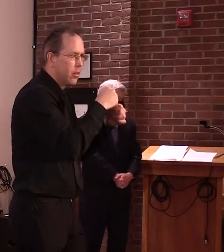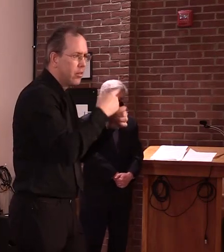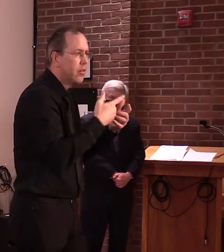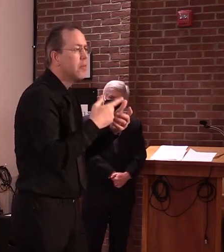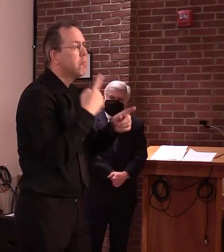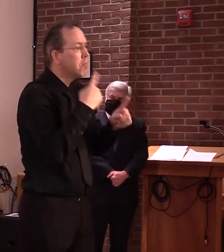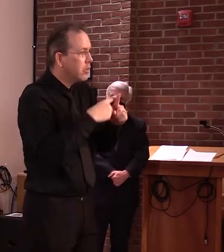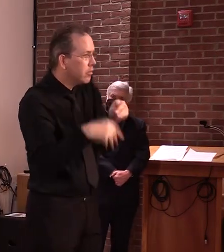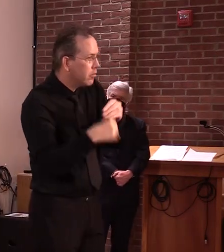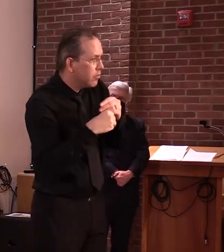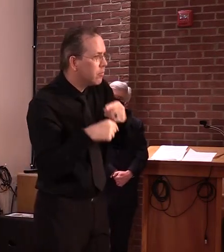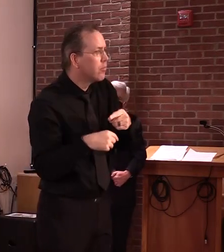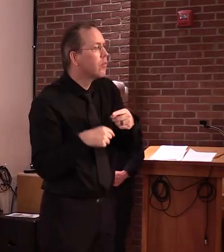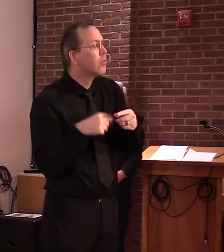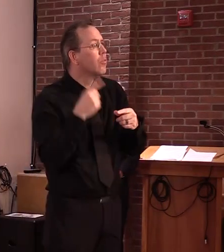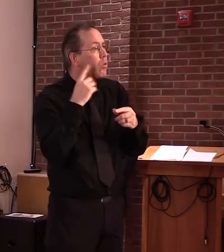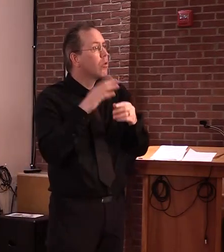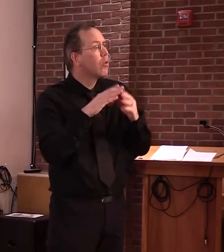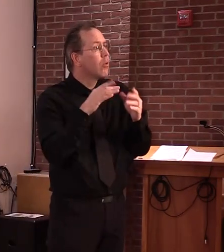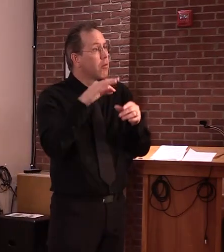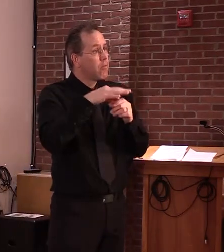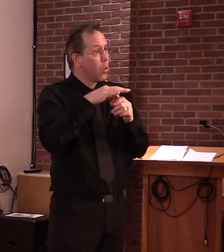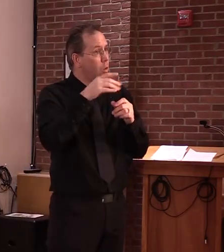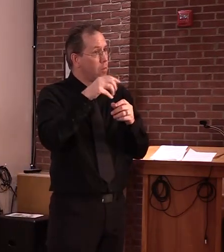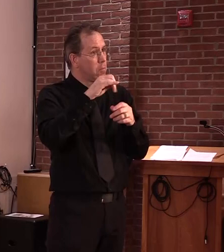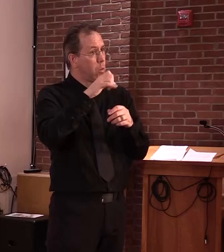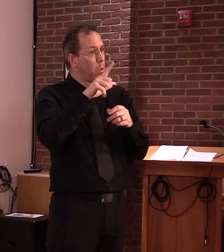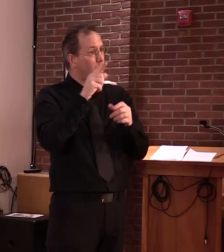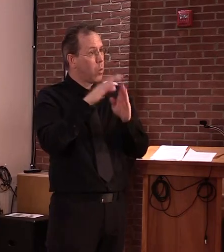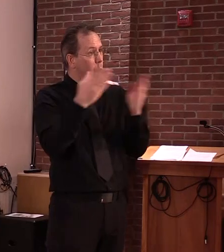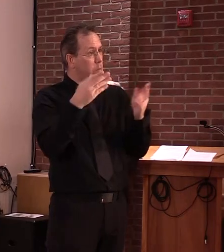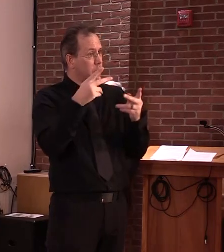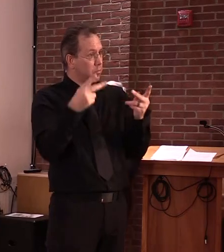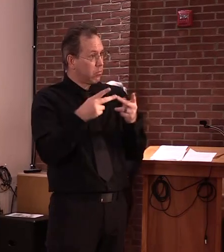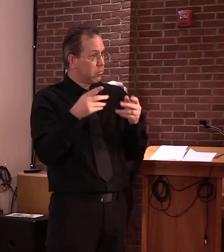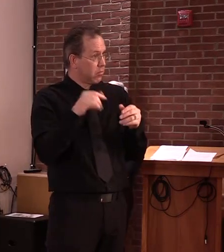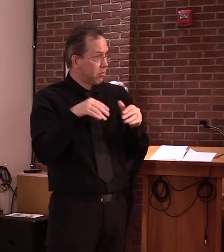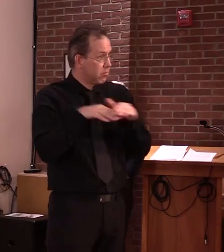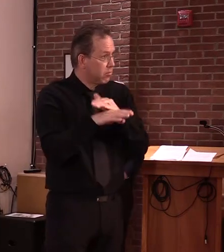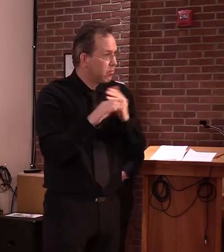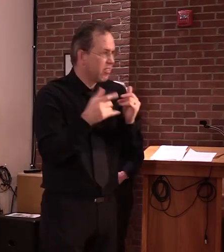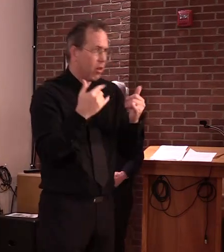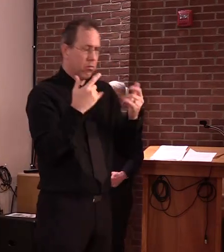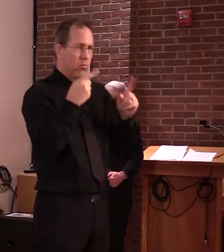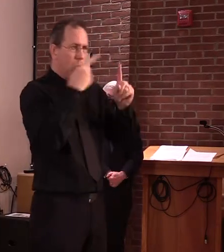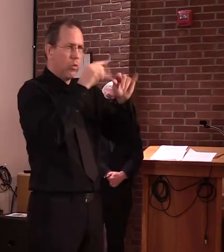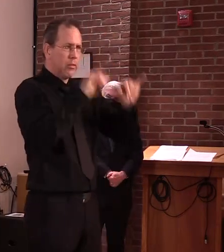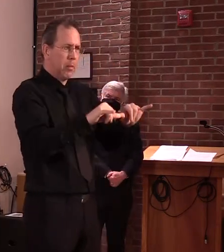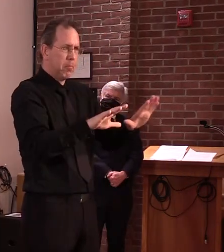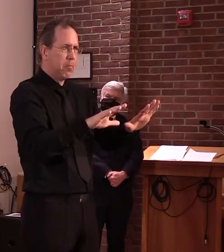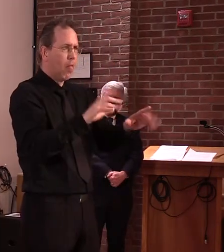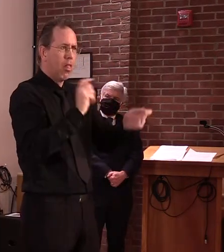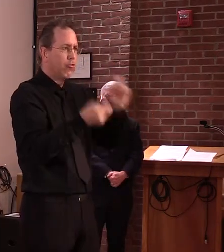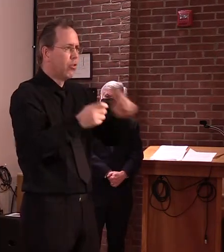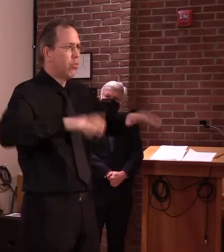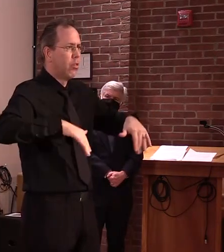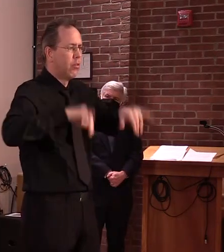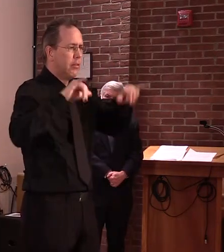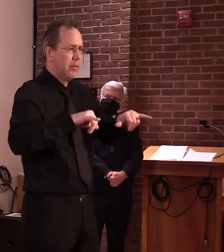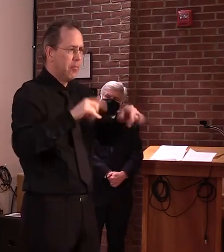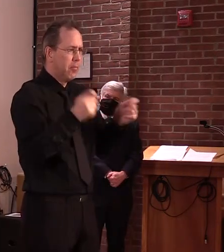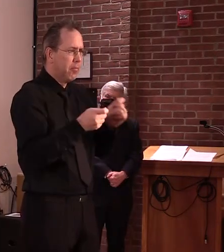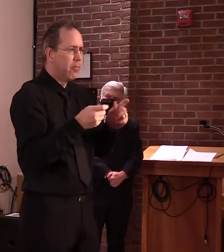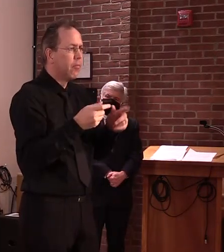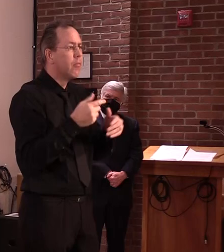I'm not sure that there's going to be any change for the primary. Uh, I think, uh, the, the concern for the Secretary of State is